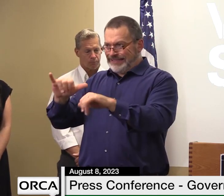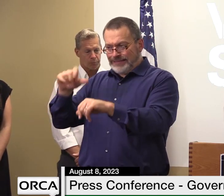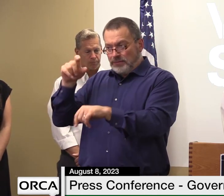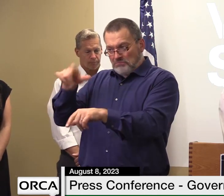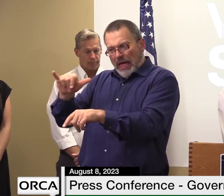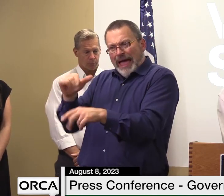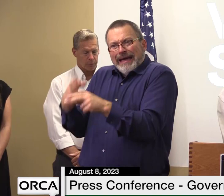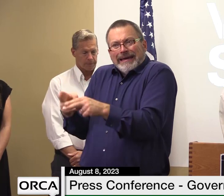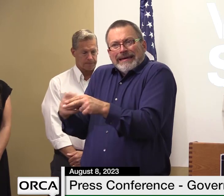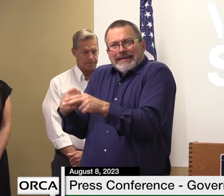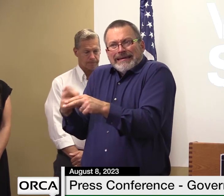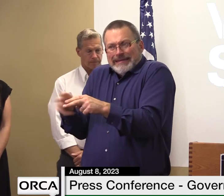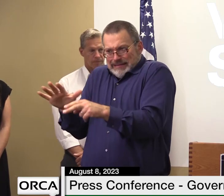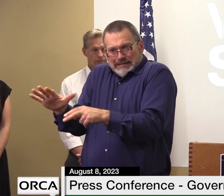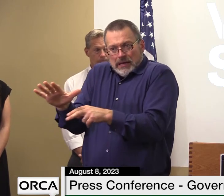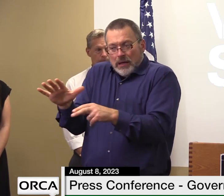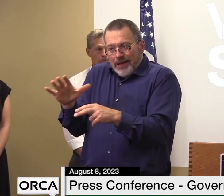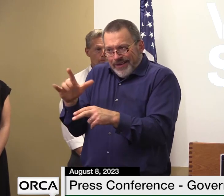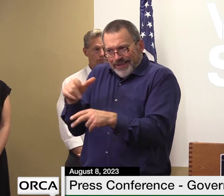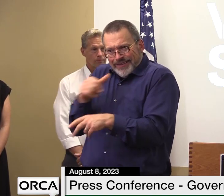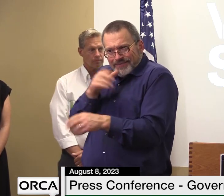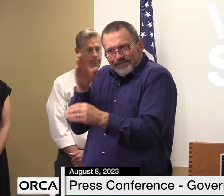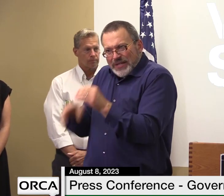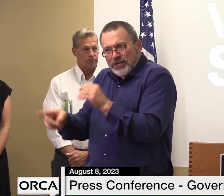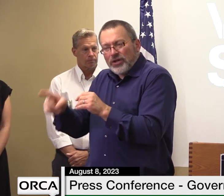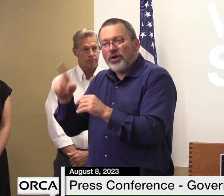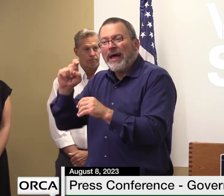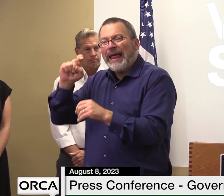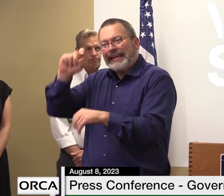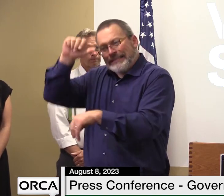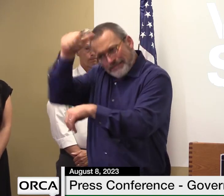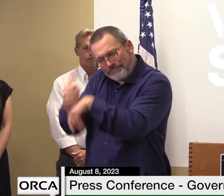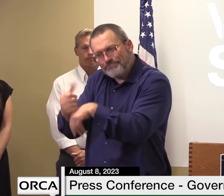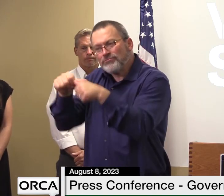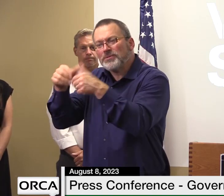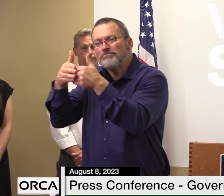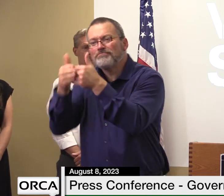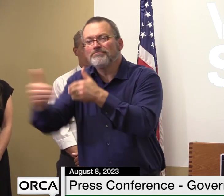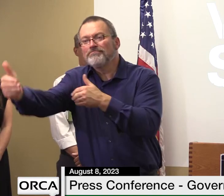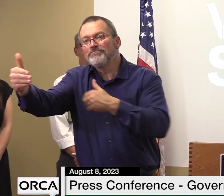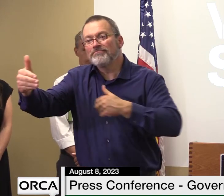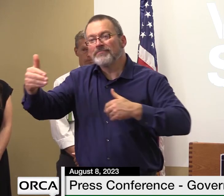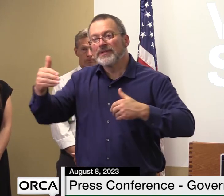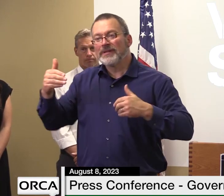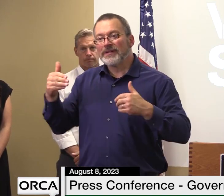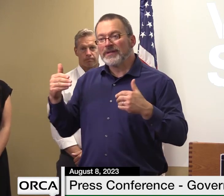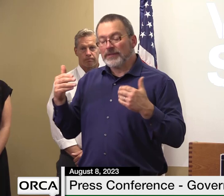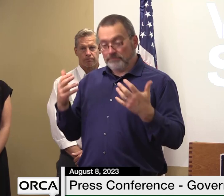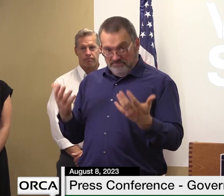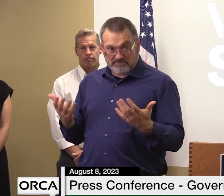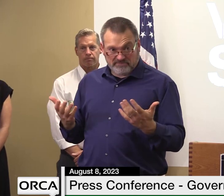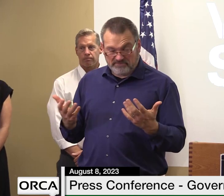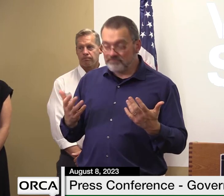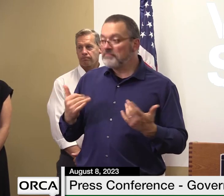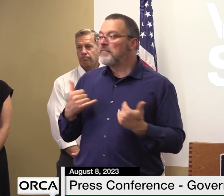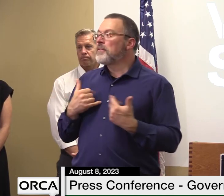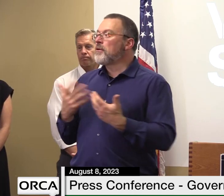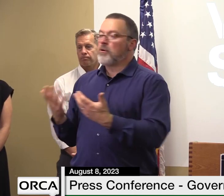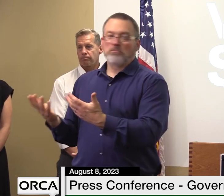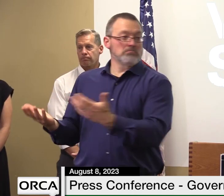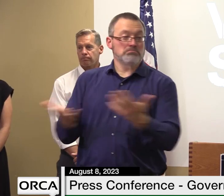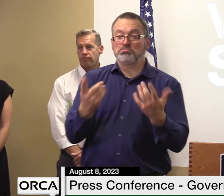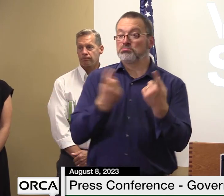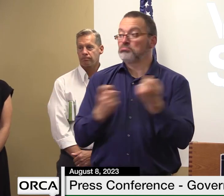we're going to stretch into probably the next construction season with that i'll open up to questions do we have any